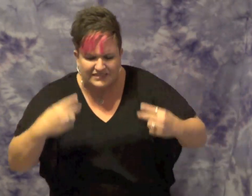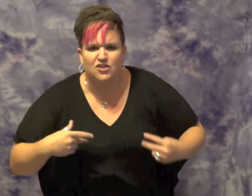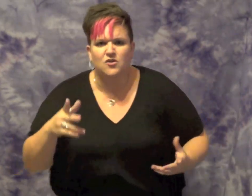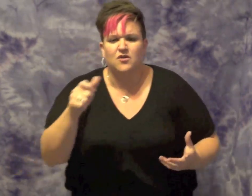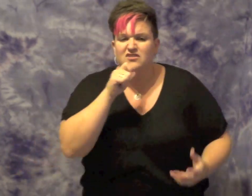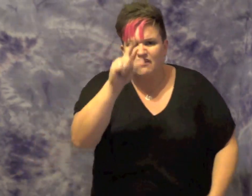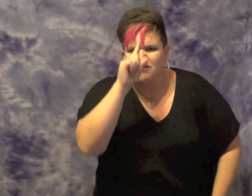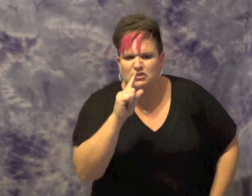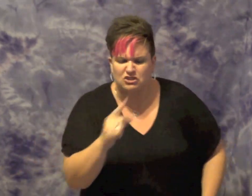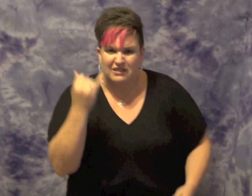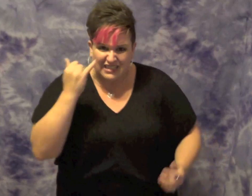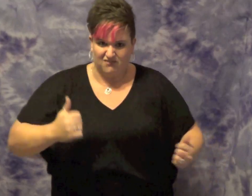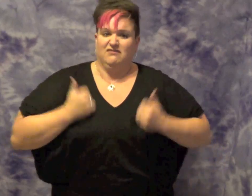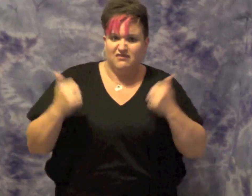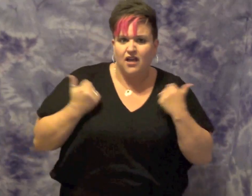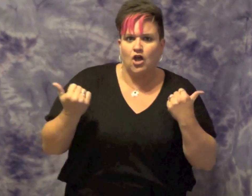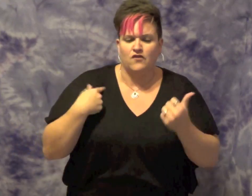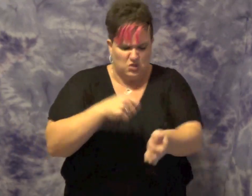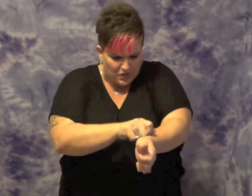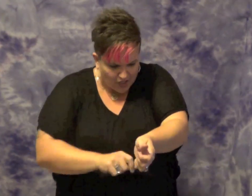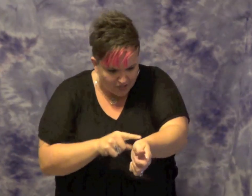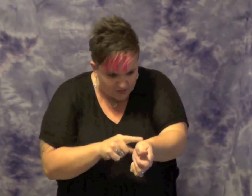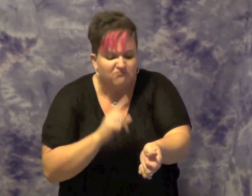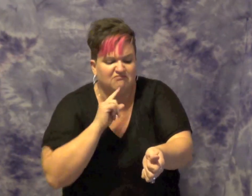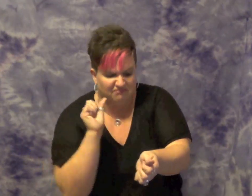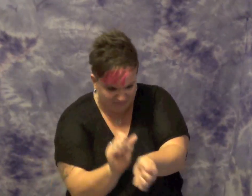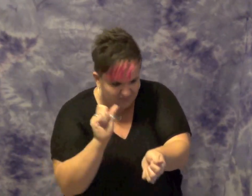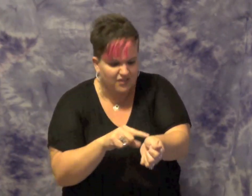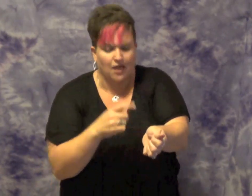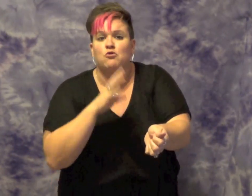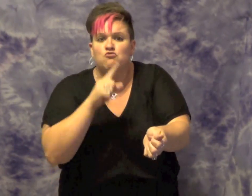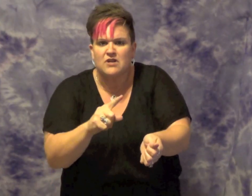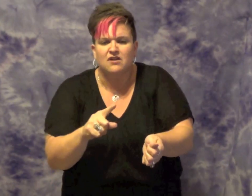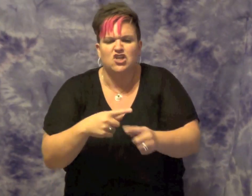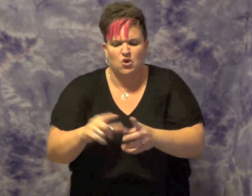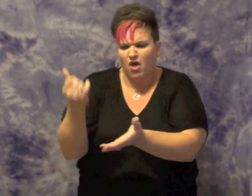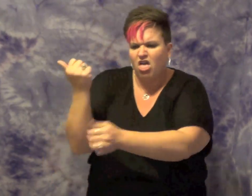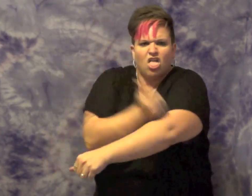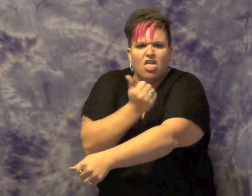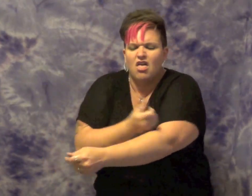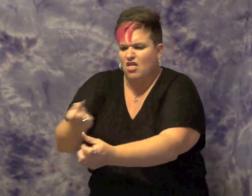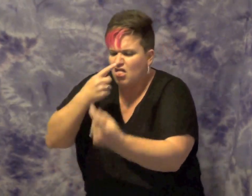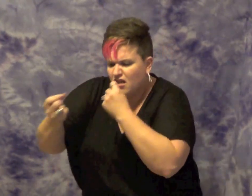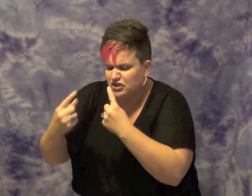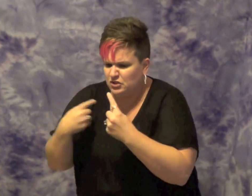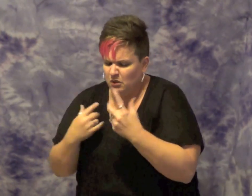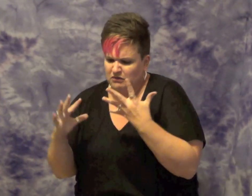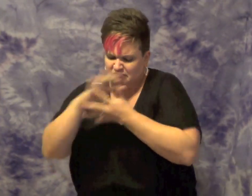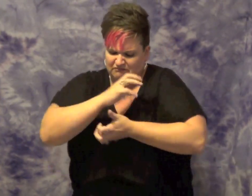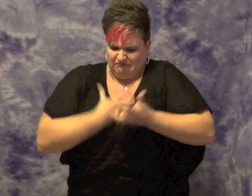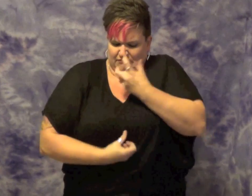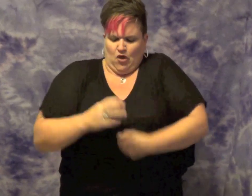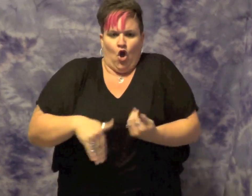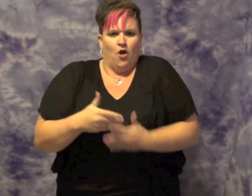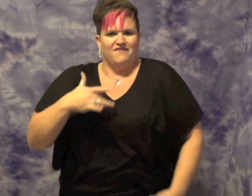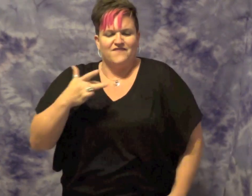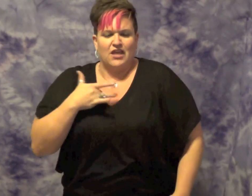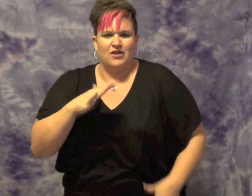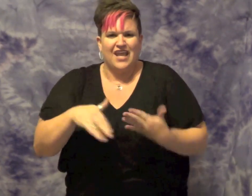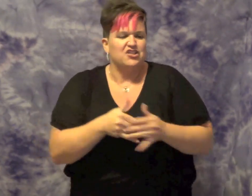So you cut yourself open just to see if you're real. You numb yourself with drugs just to hide what you feel. You drink the washed up pain and hopes of rejecting it